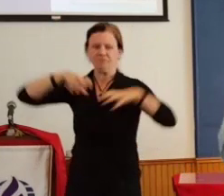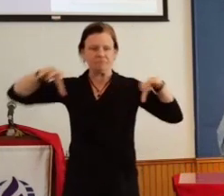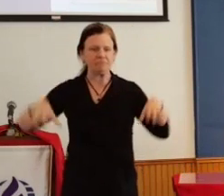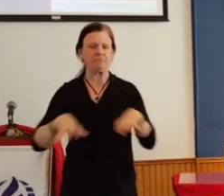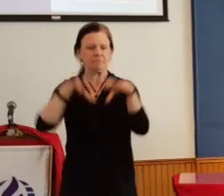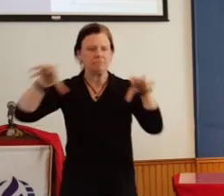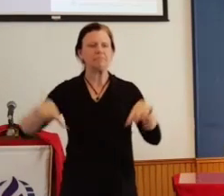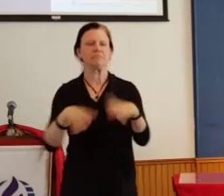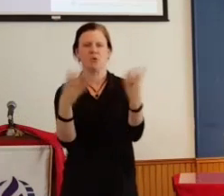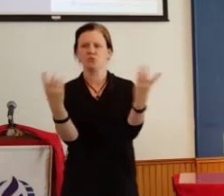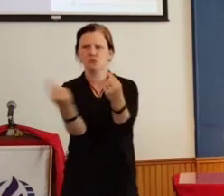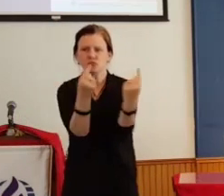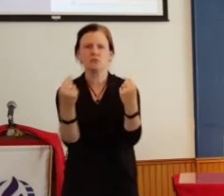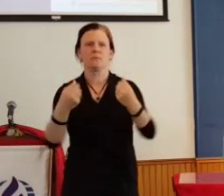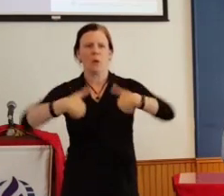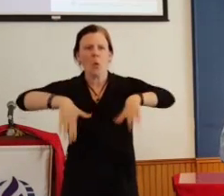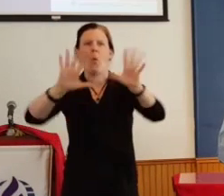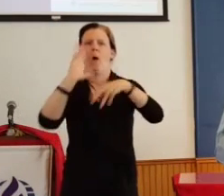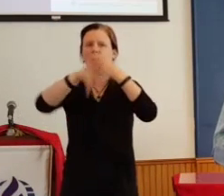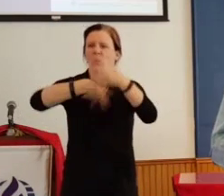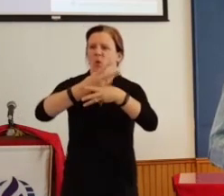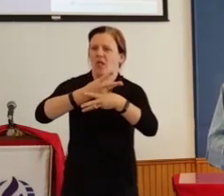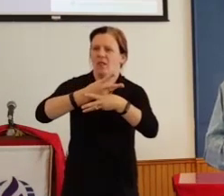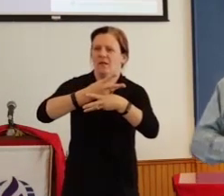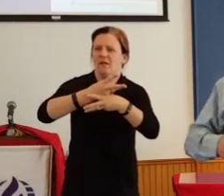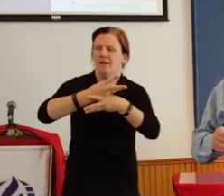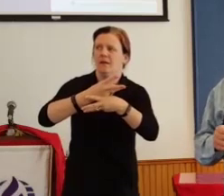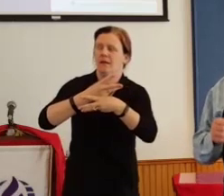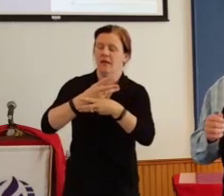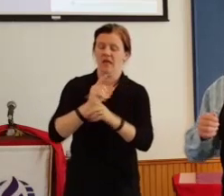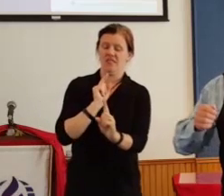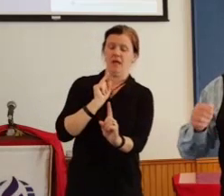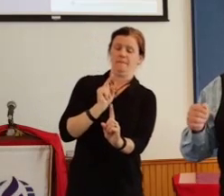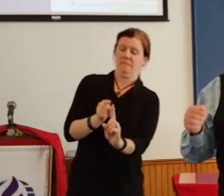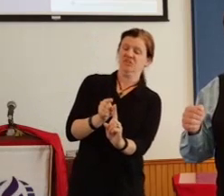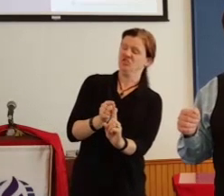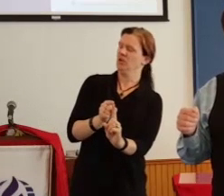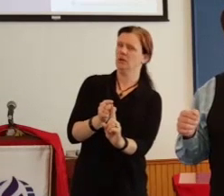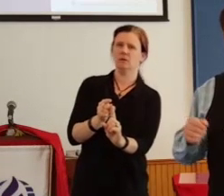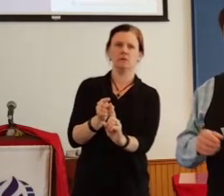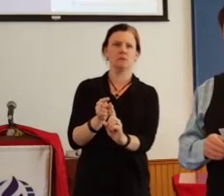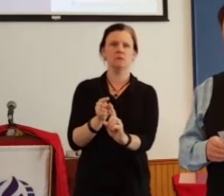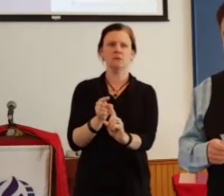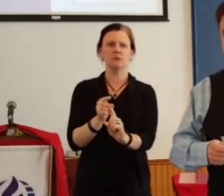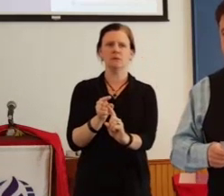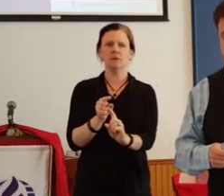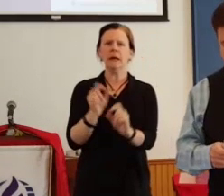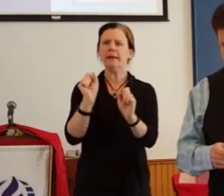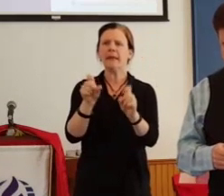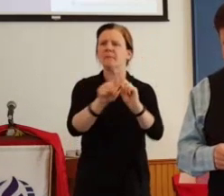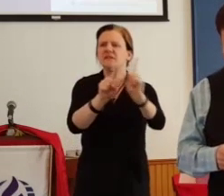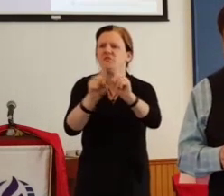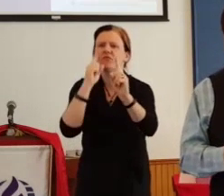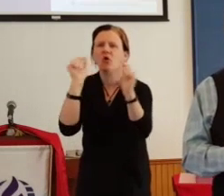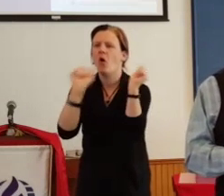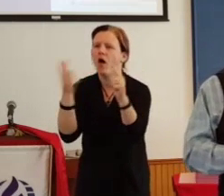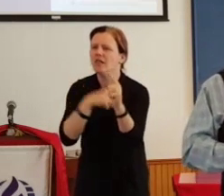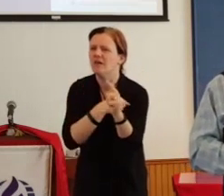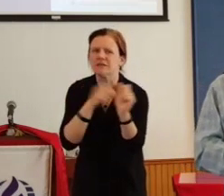and send us forth. And that mission can take many different forms as the Spirit sends us out into